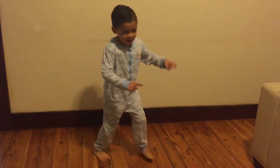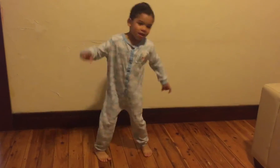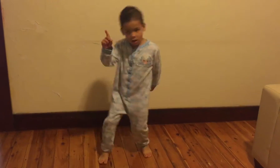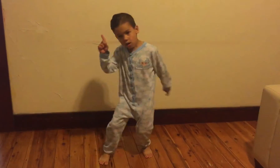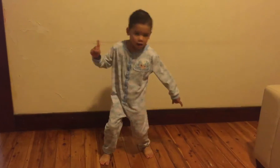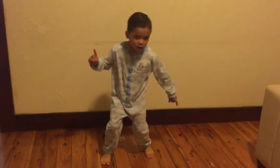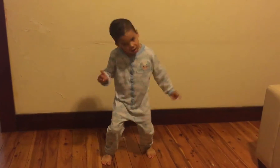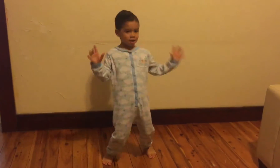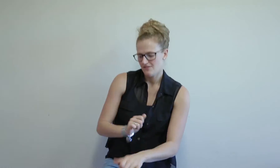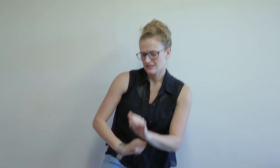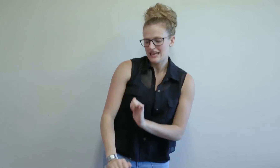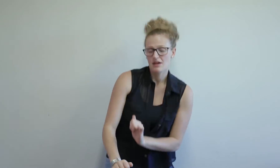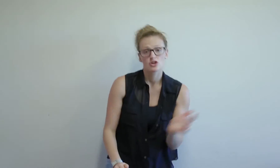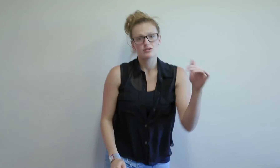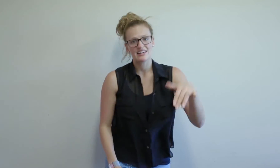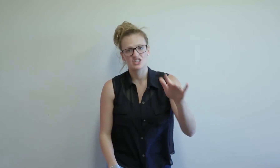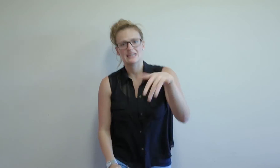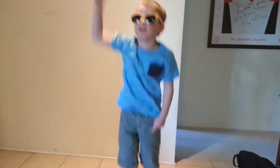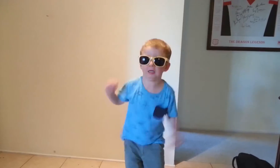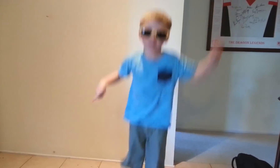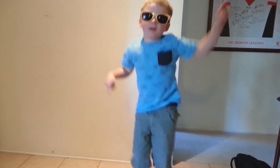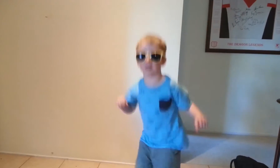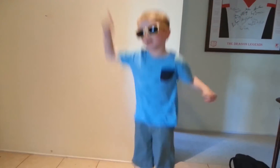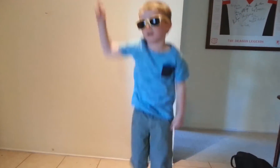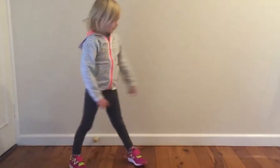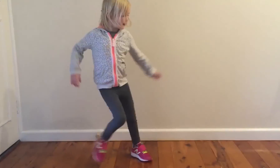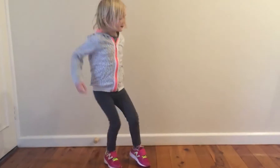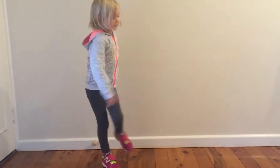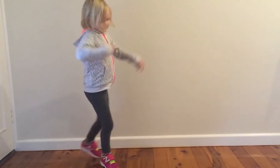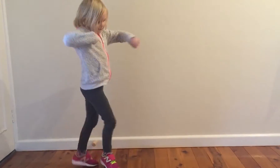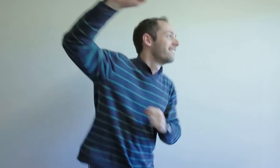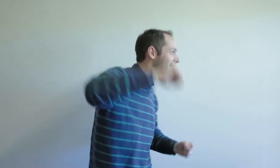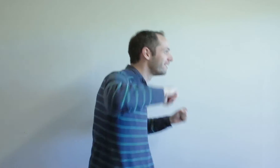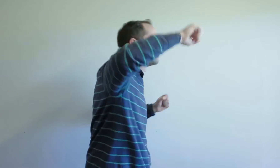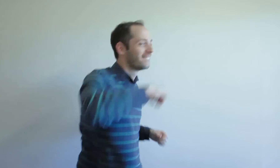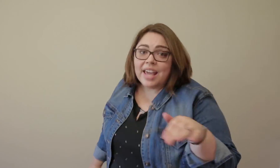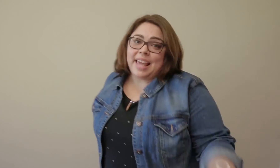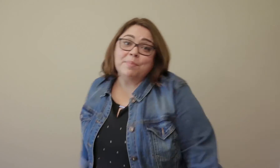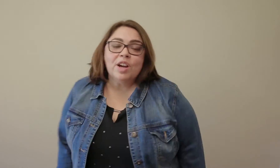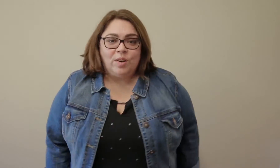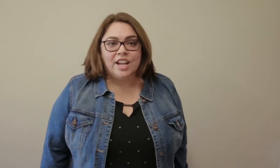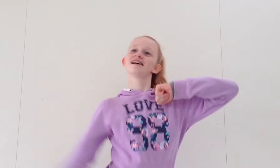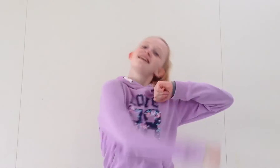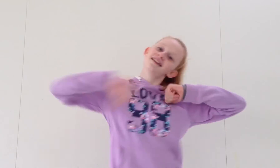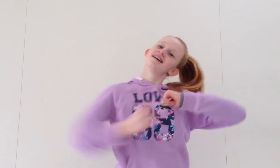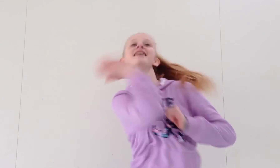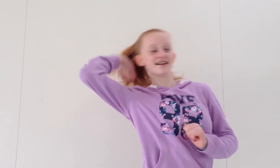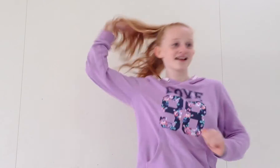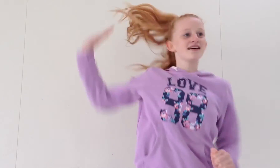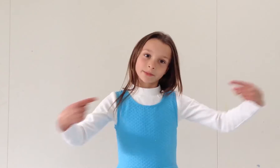me Love came crashing in Never gonna be the same again Yeah, you came crashing in You wrecked me,